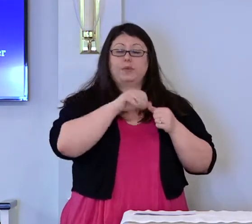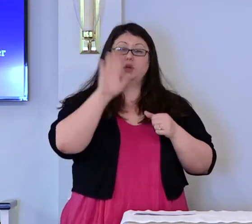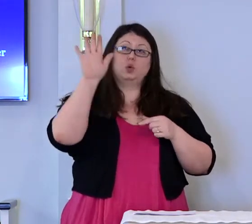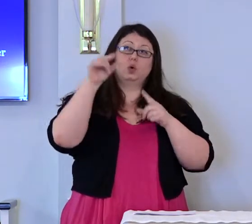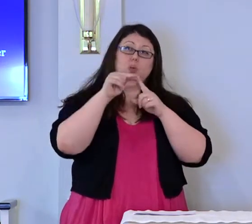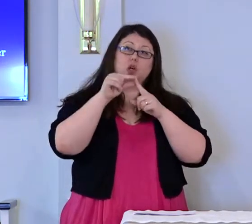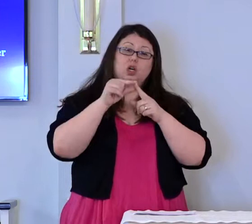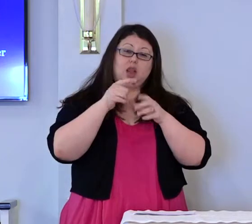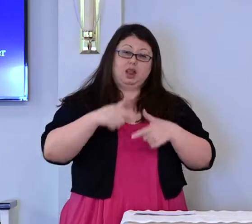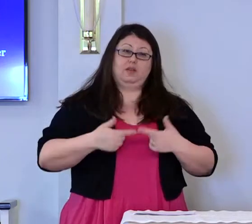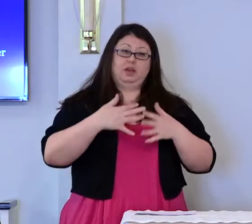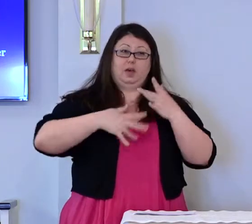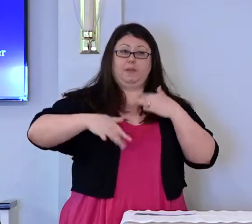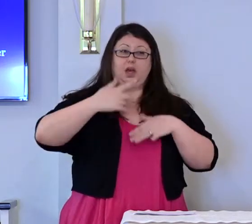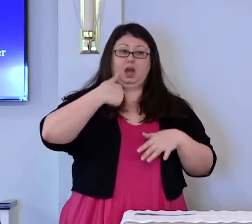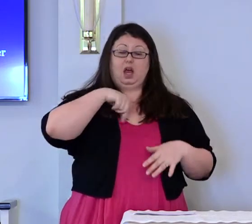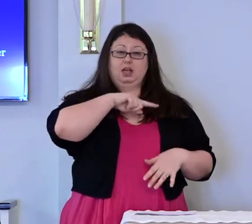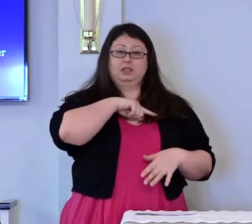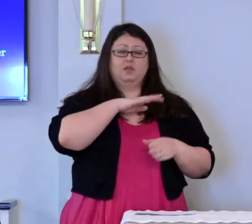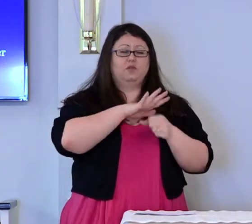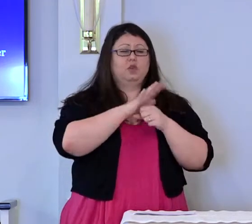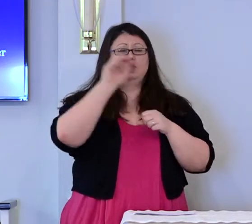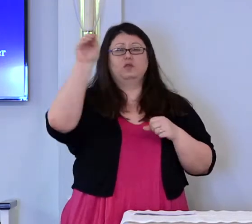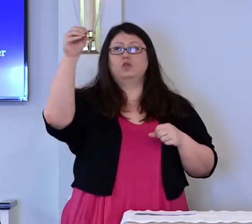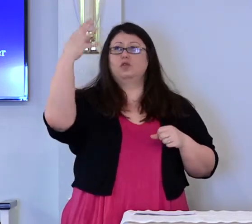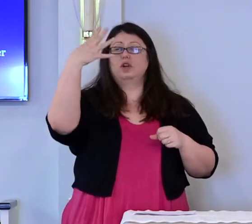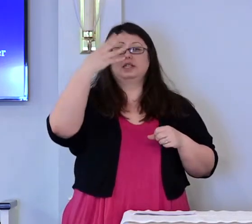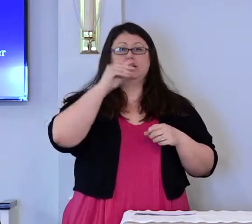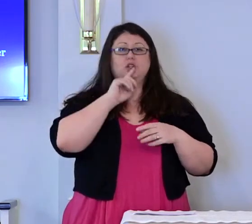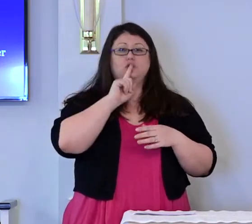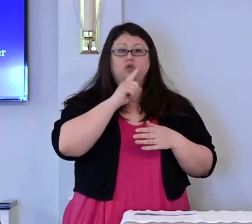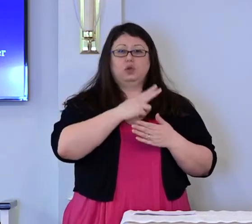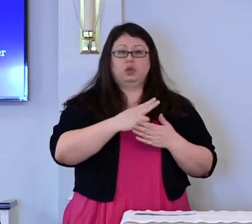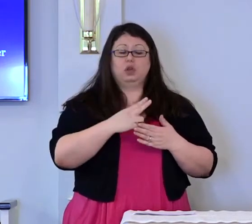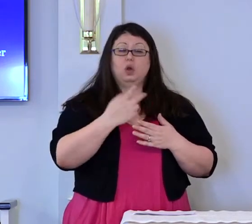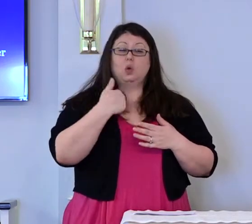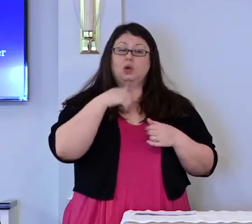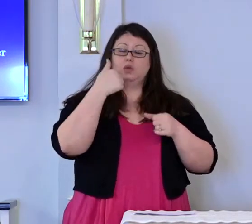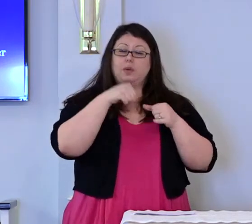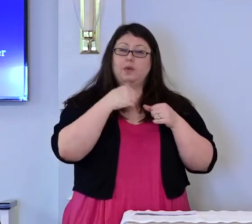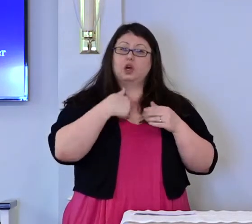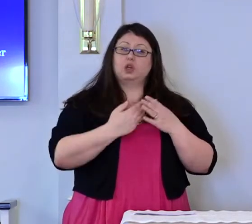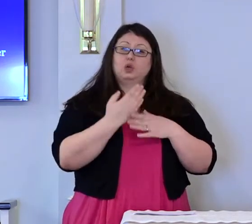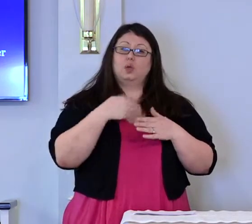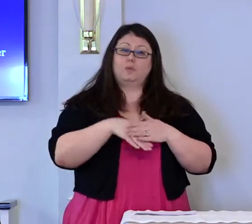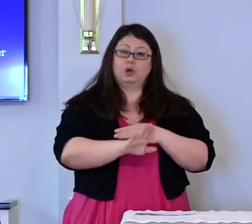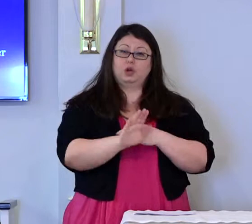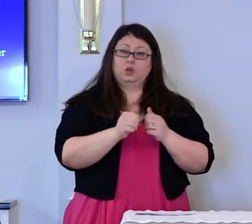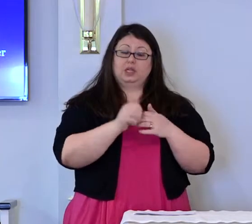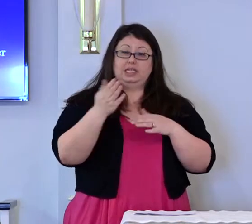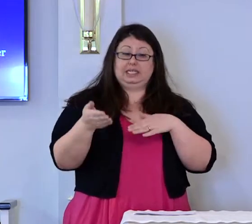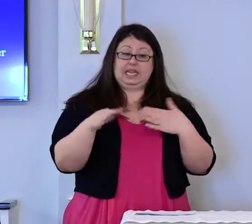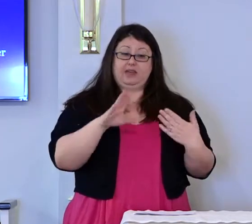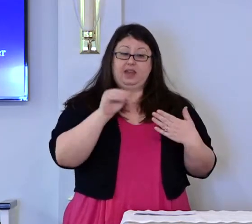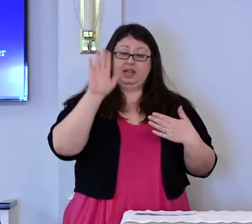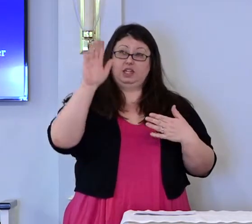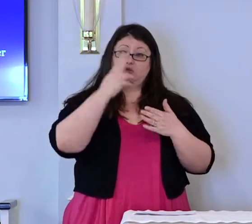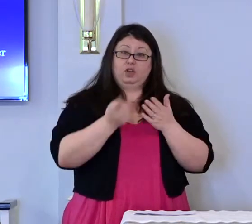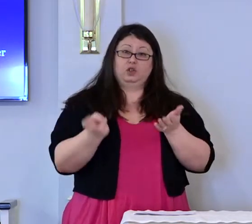among us, full of grace and truth. We remember our new birth in his death and resurrection.